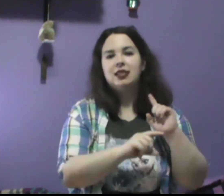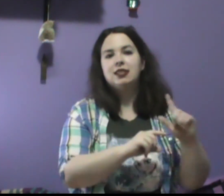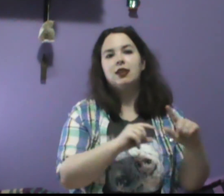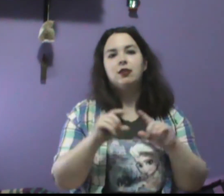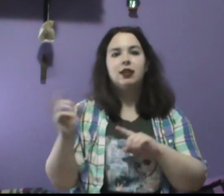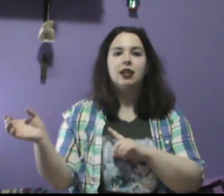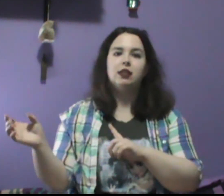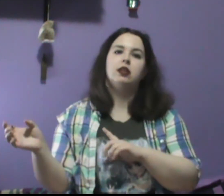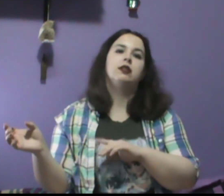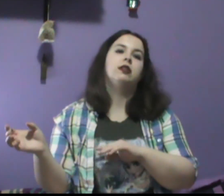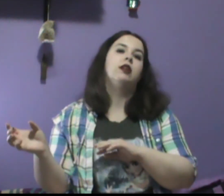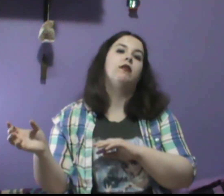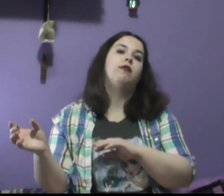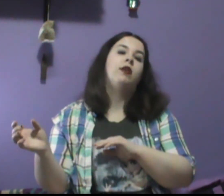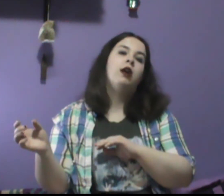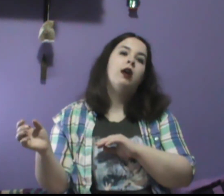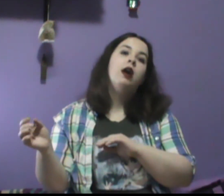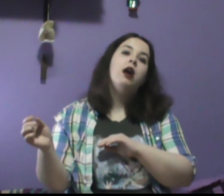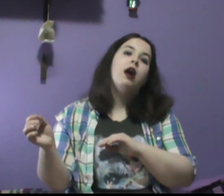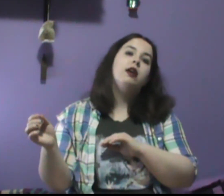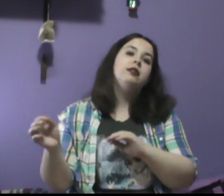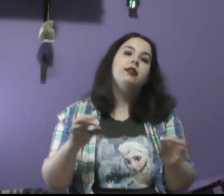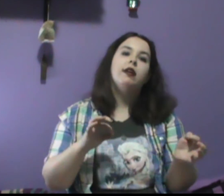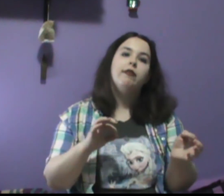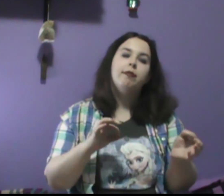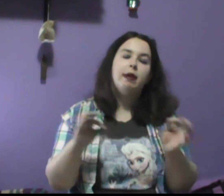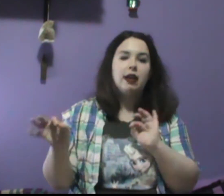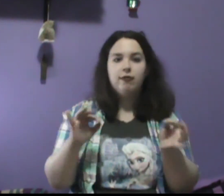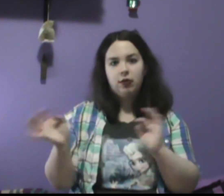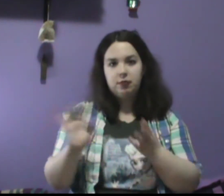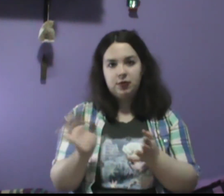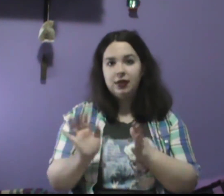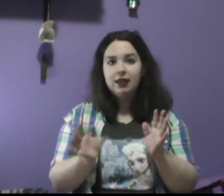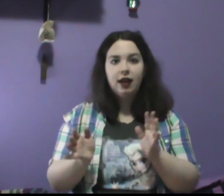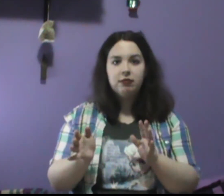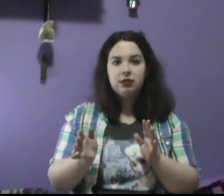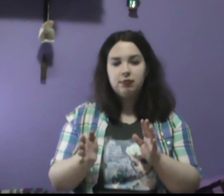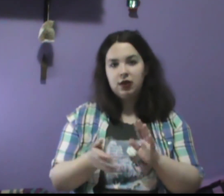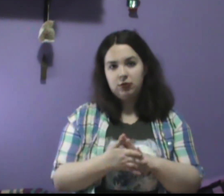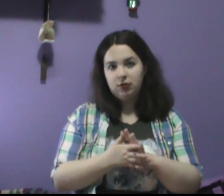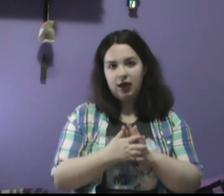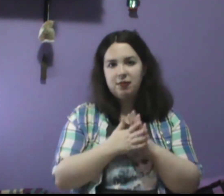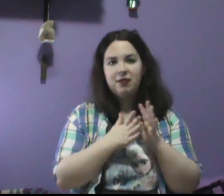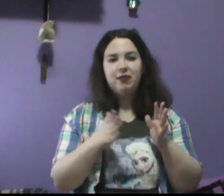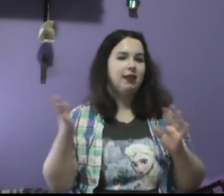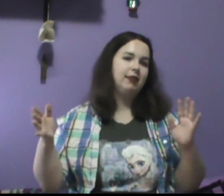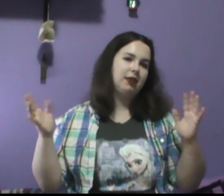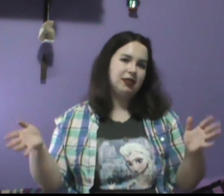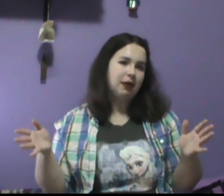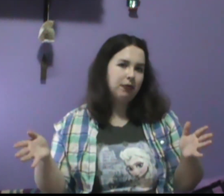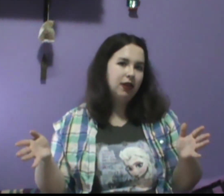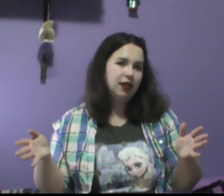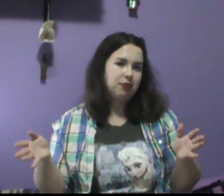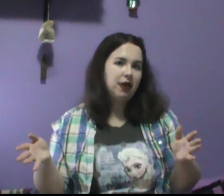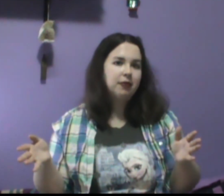these little connections of stuff back and forth between the lives, but also kept them very, very separate as well.